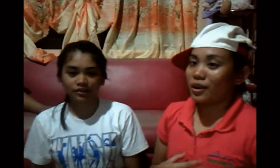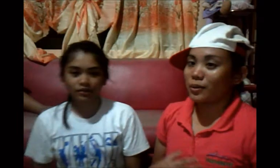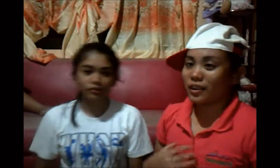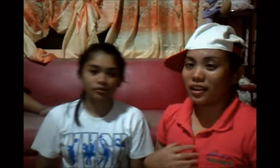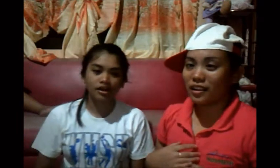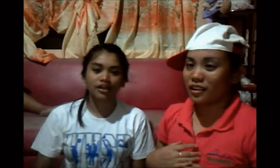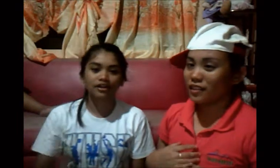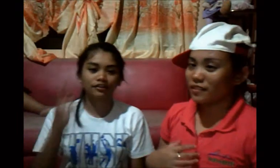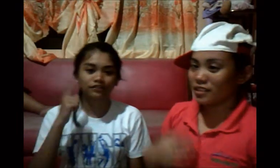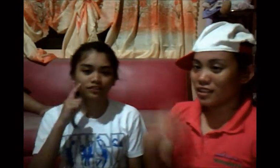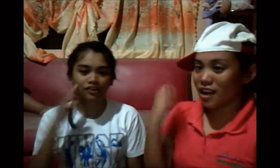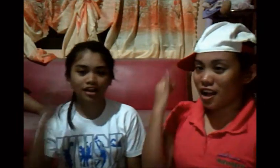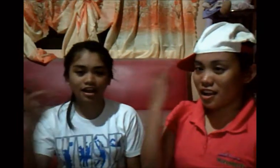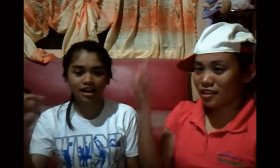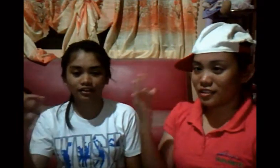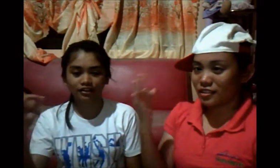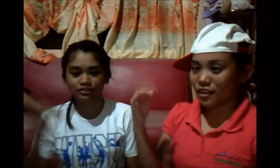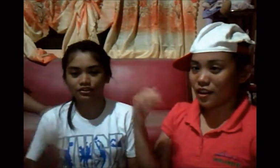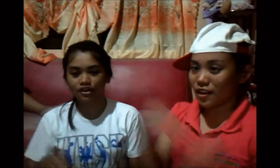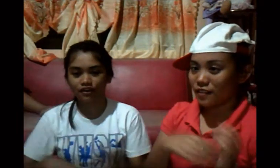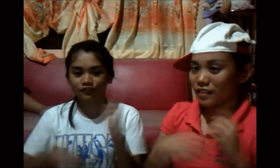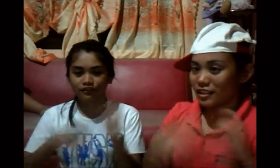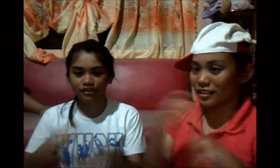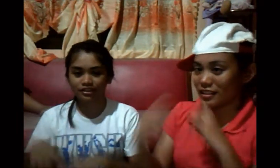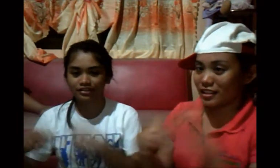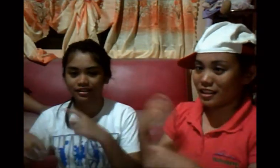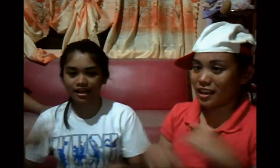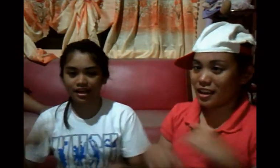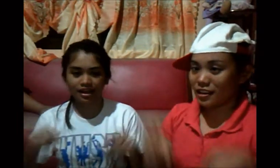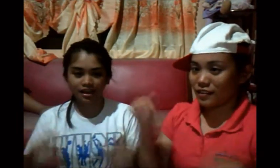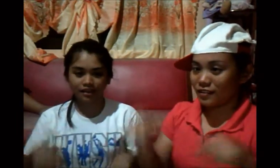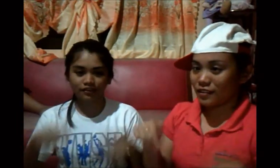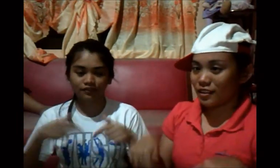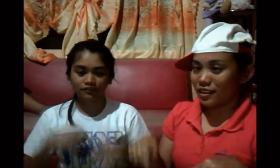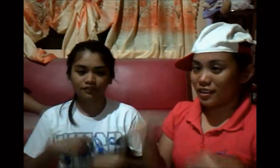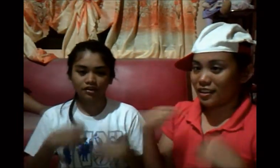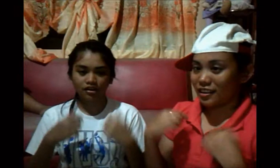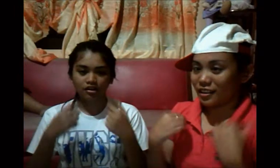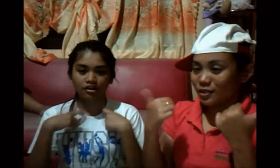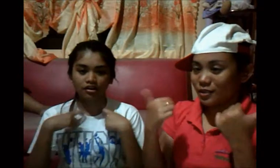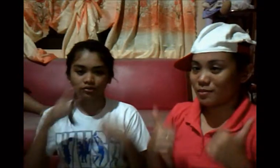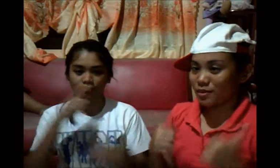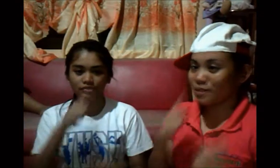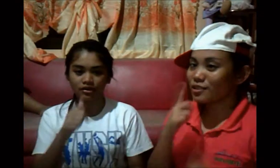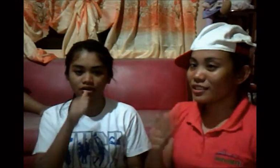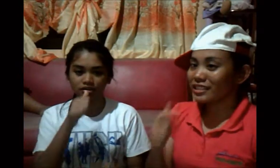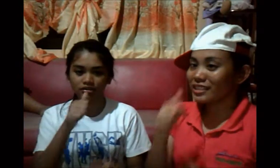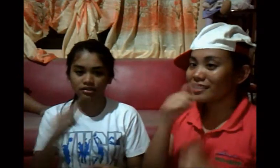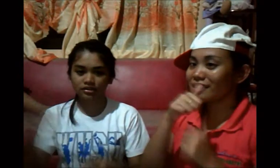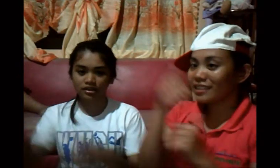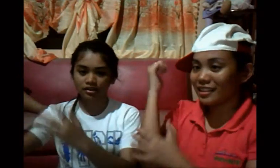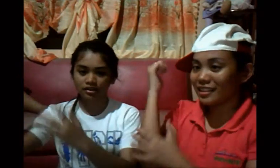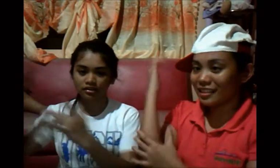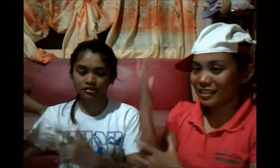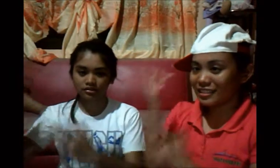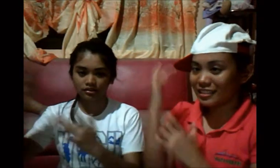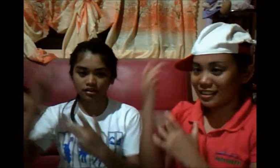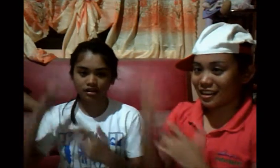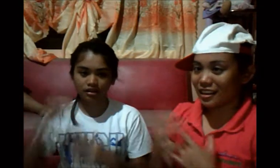I have tried my spiritual side, but your love sees you discover.